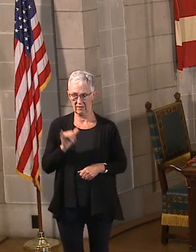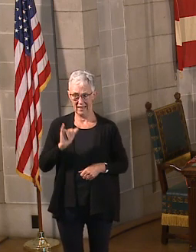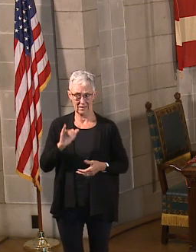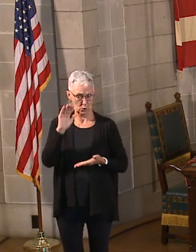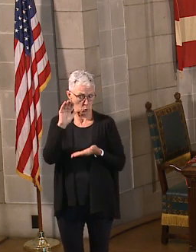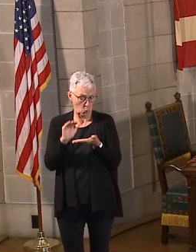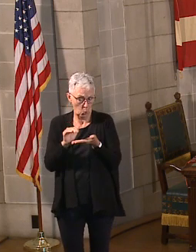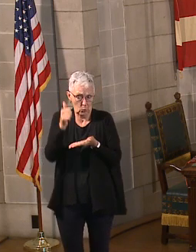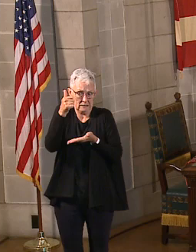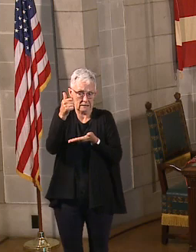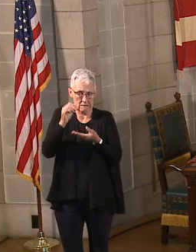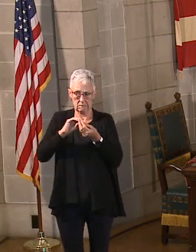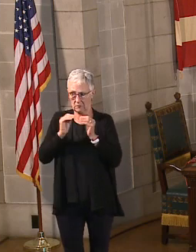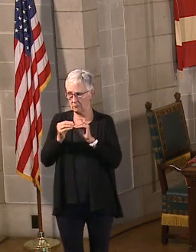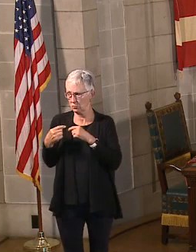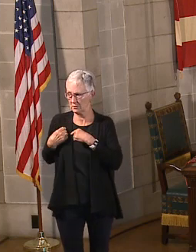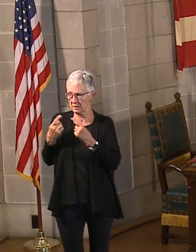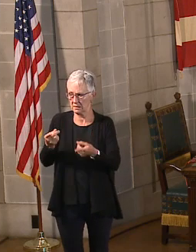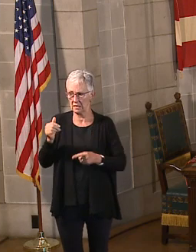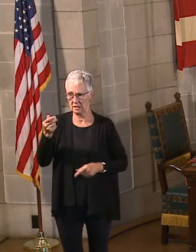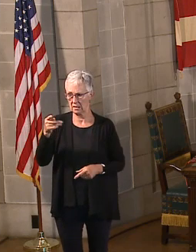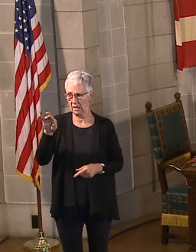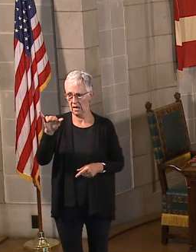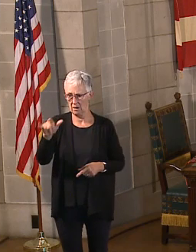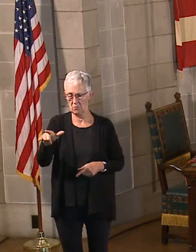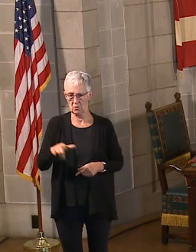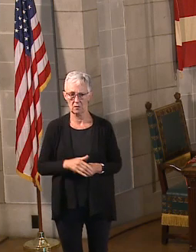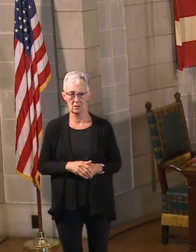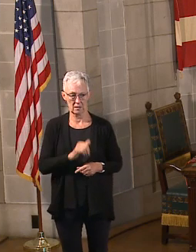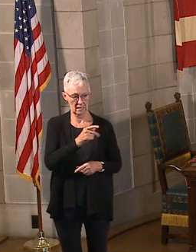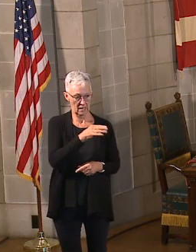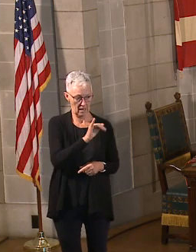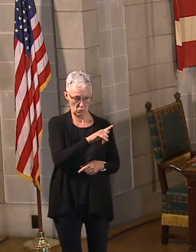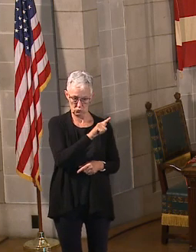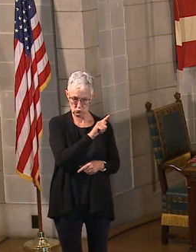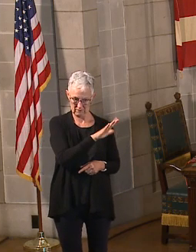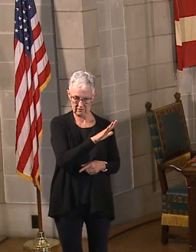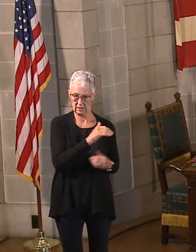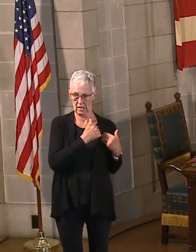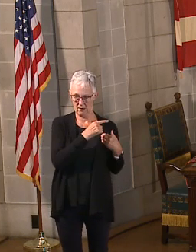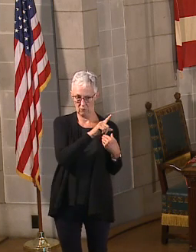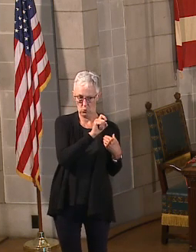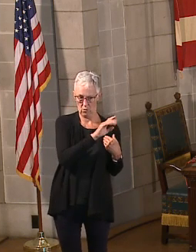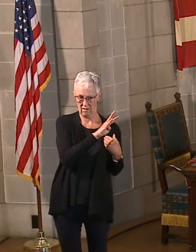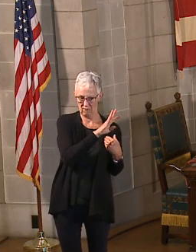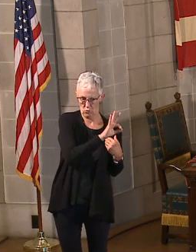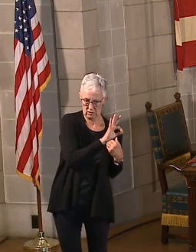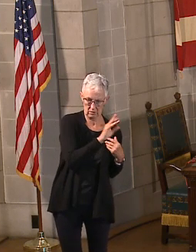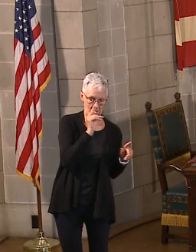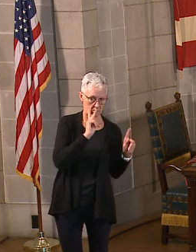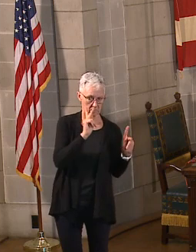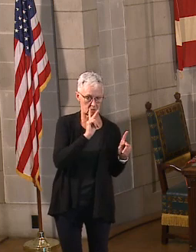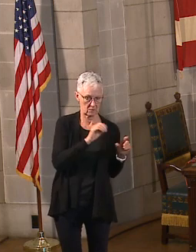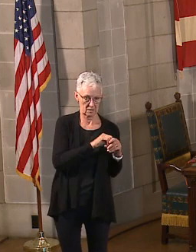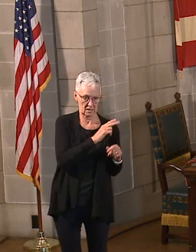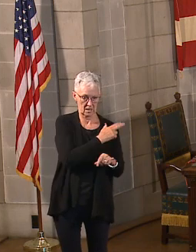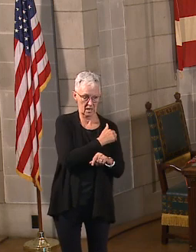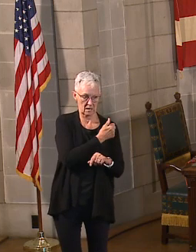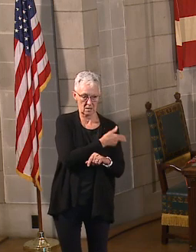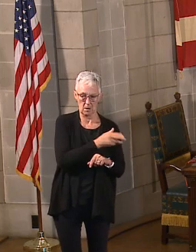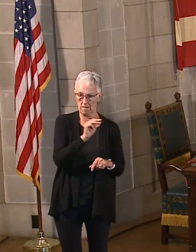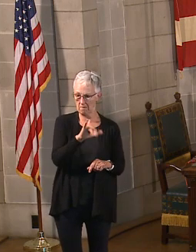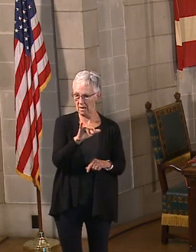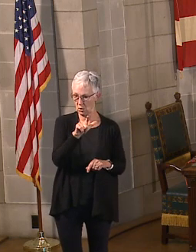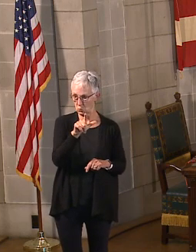the middle of April. On April 25th, had 149 people in the hospitals. On May 27th, we had 232.